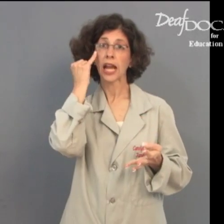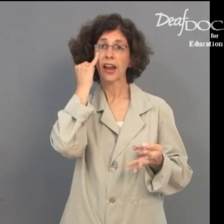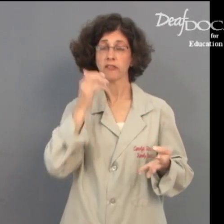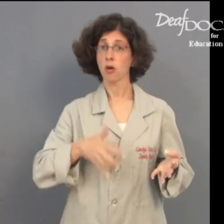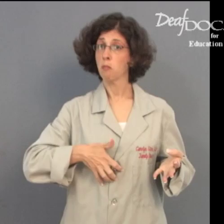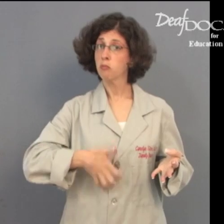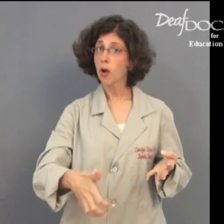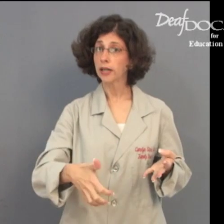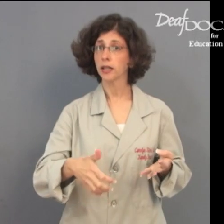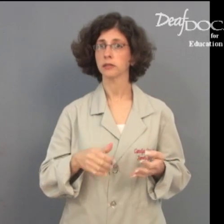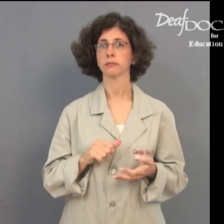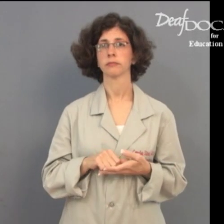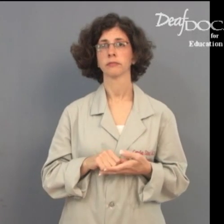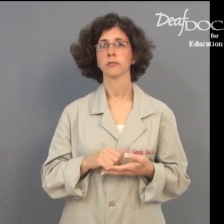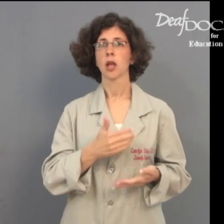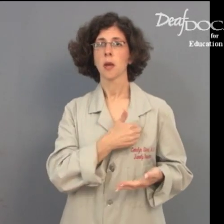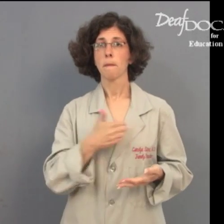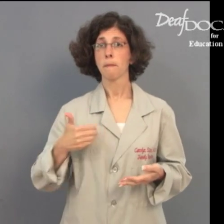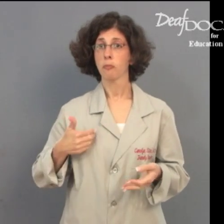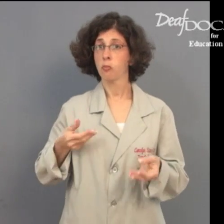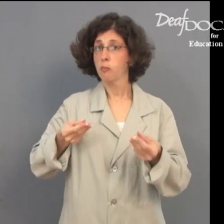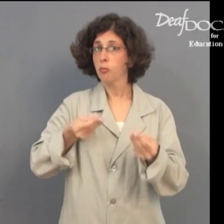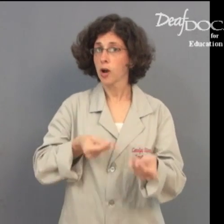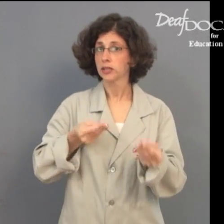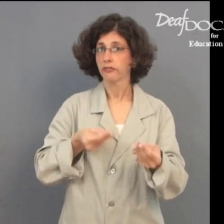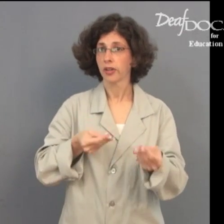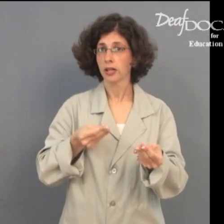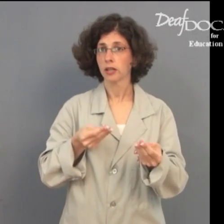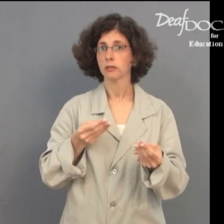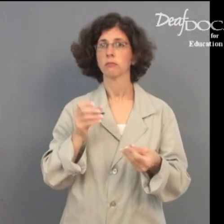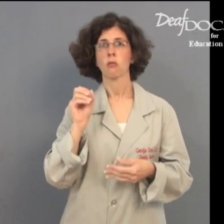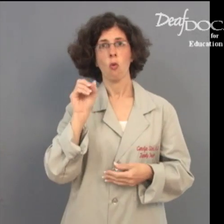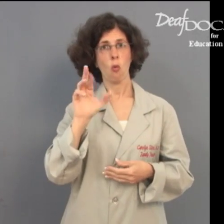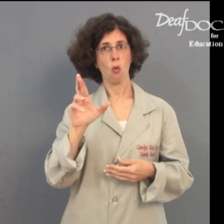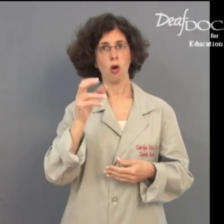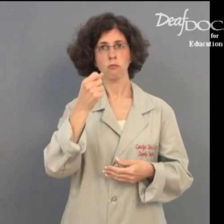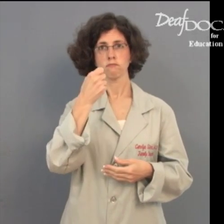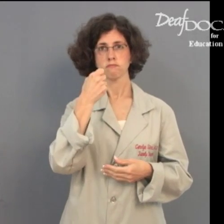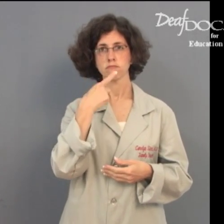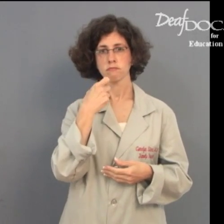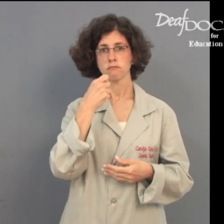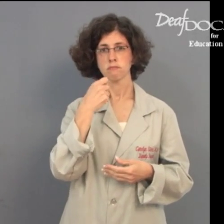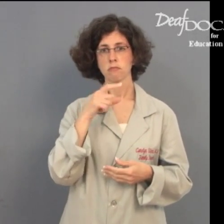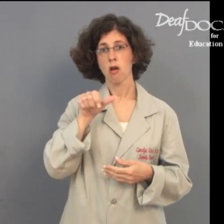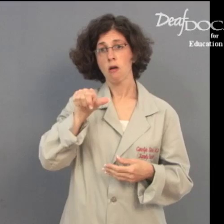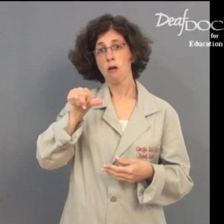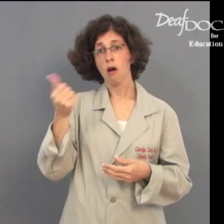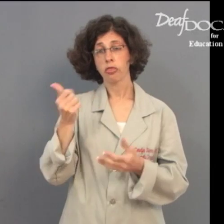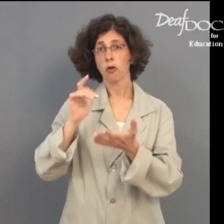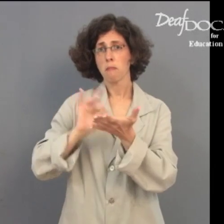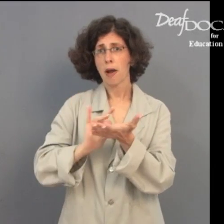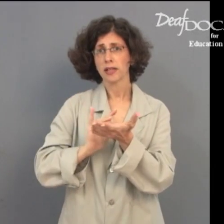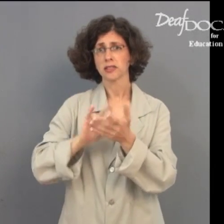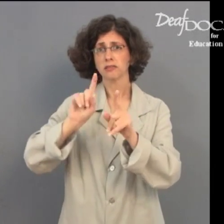if you are pregnant, breastfeeding, or taking any other medicines,